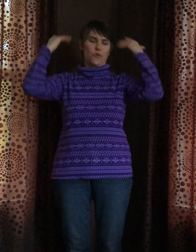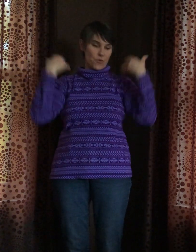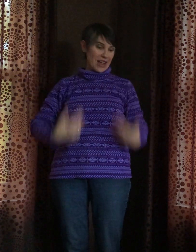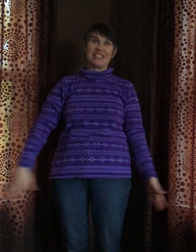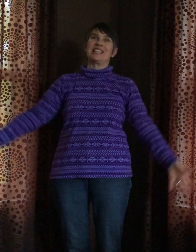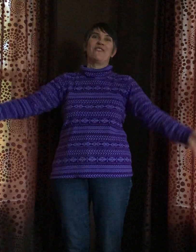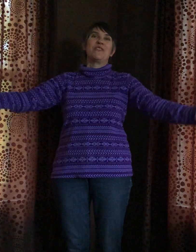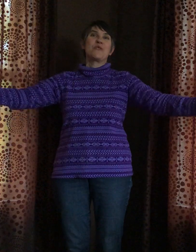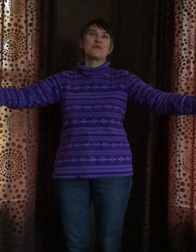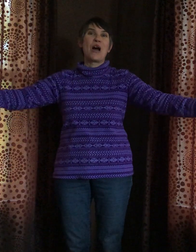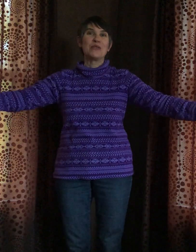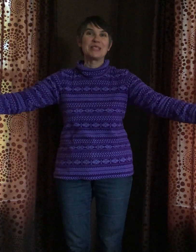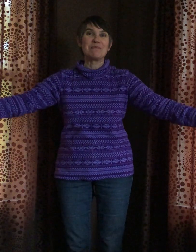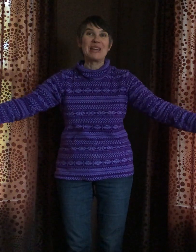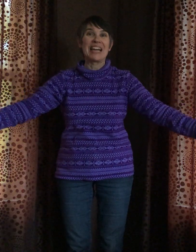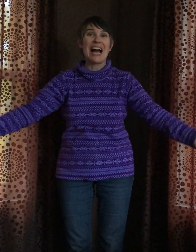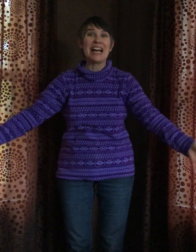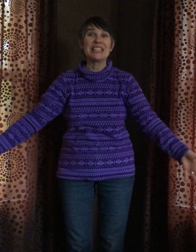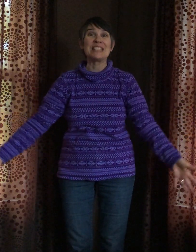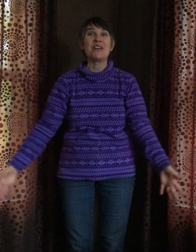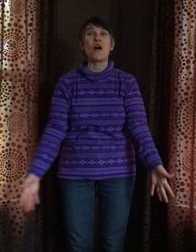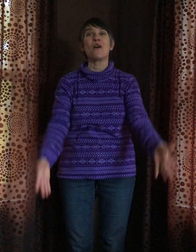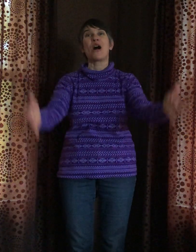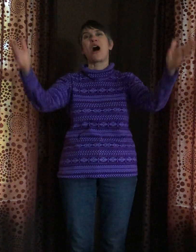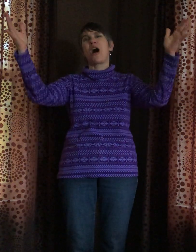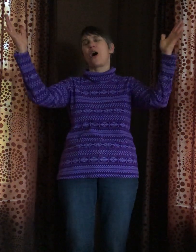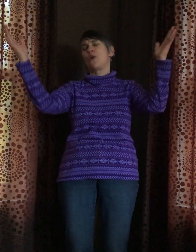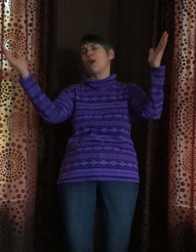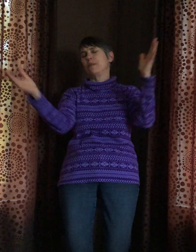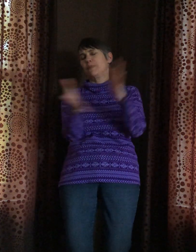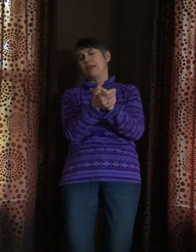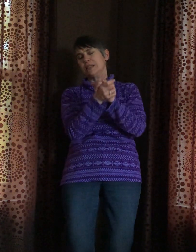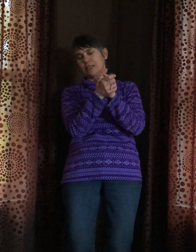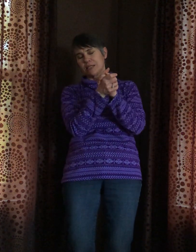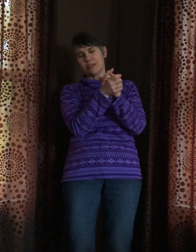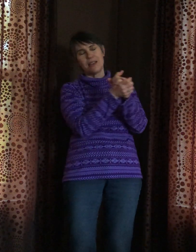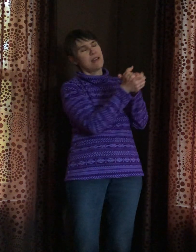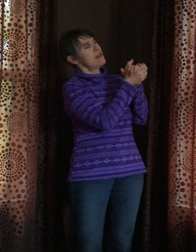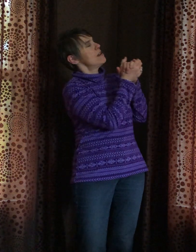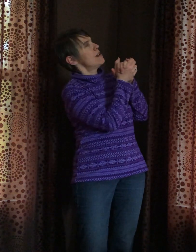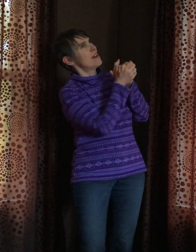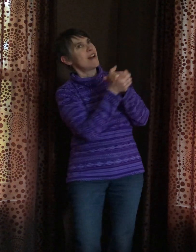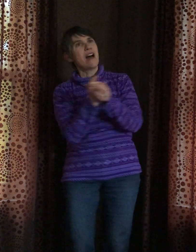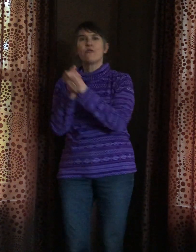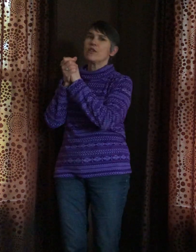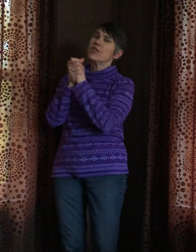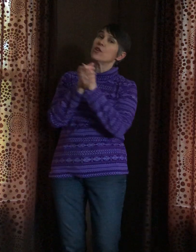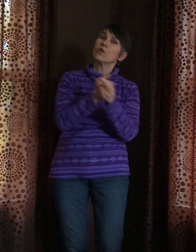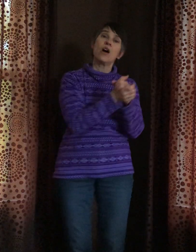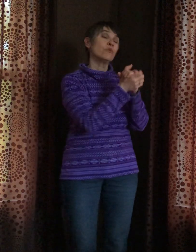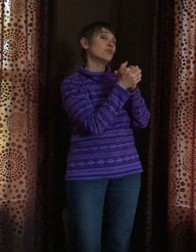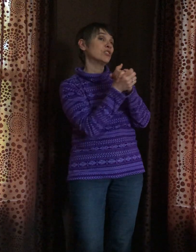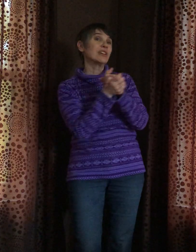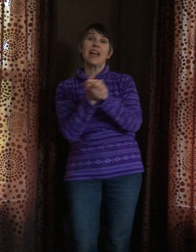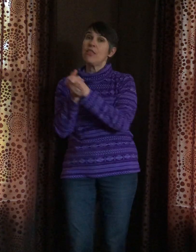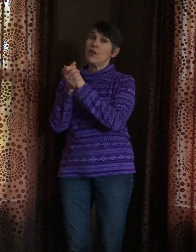rest of you grows because you're all one piece. everything grows together